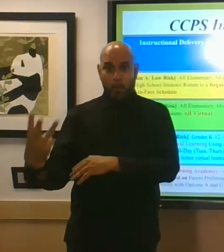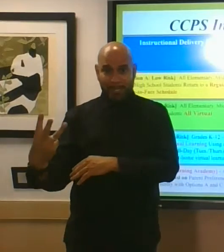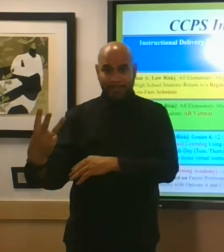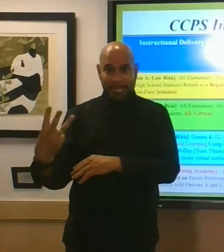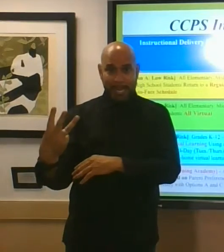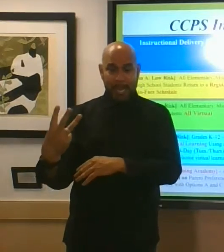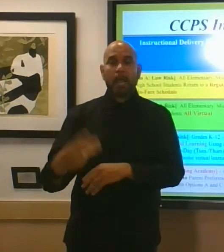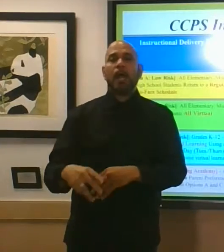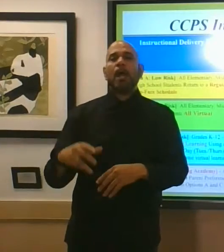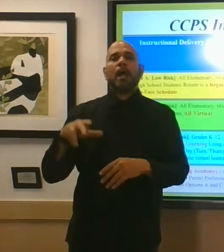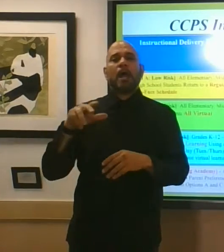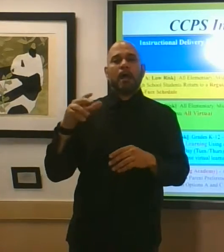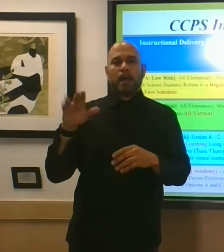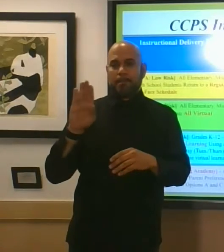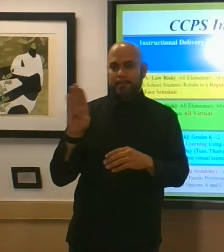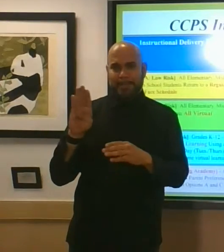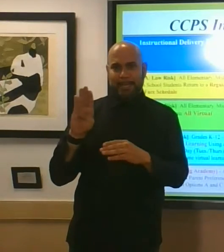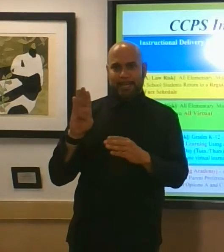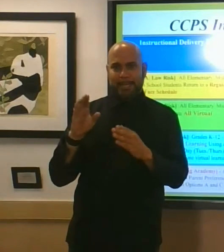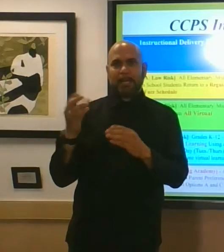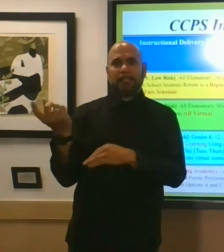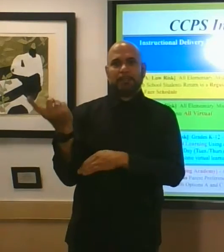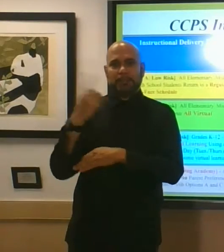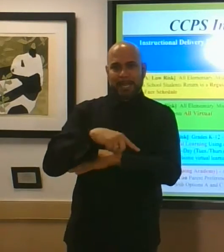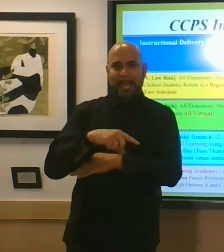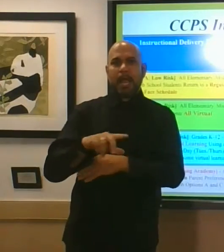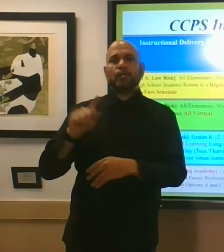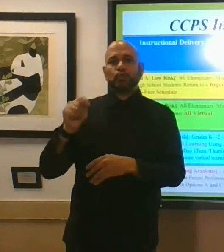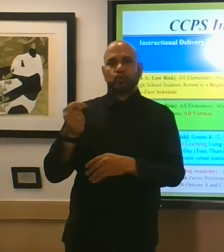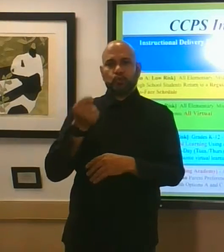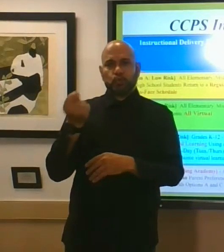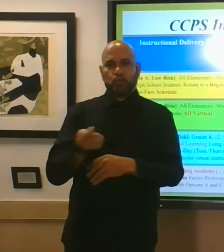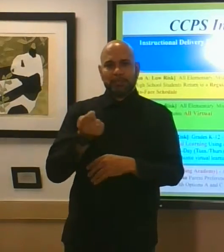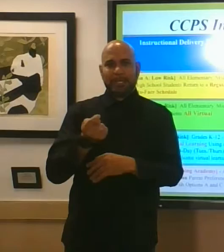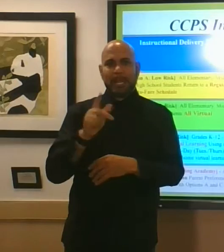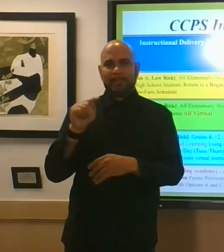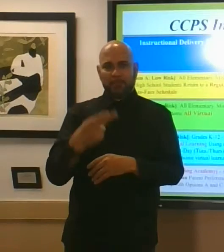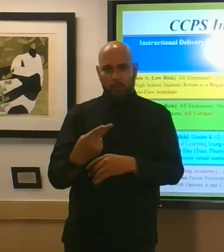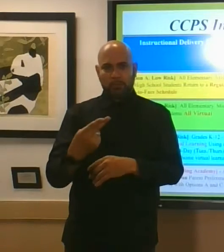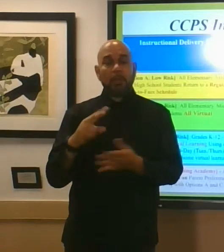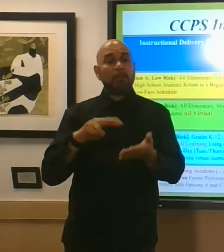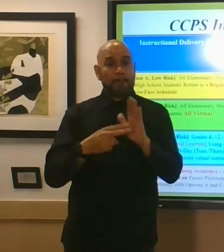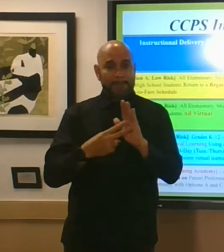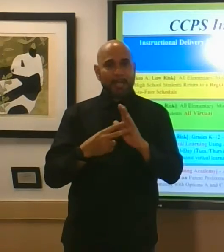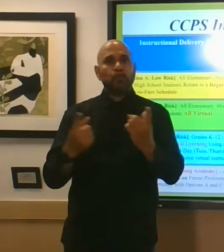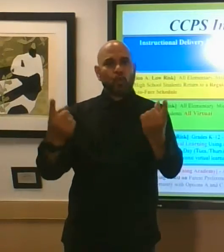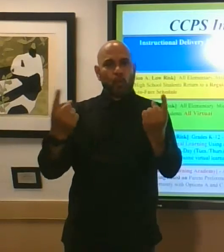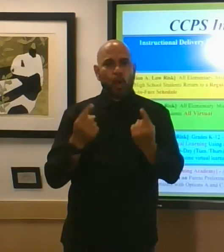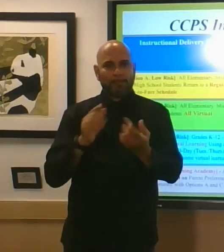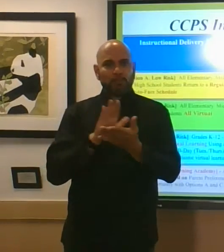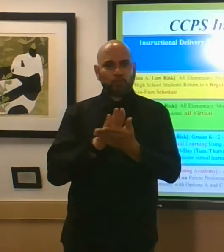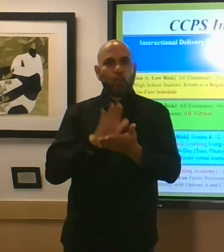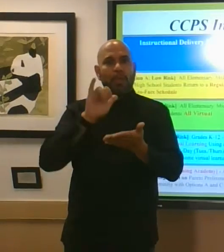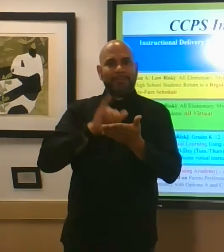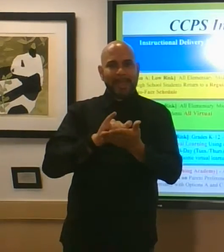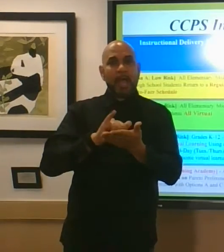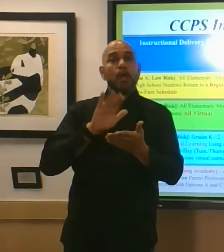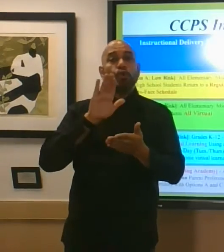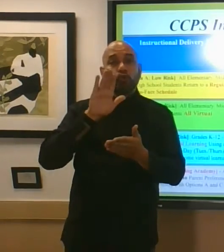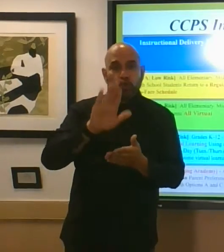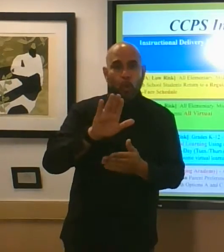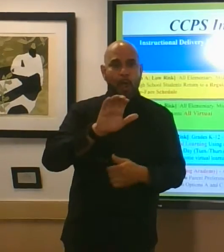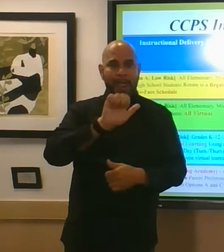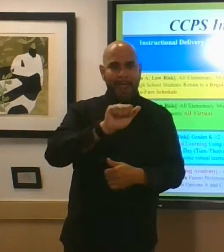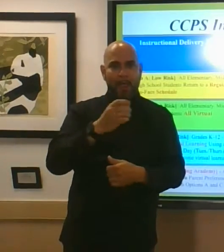day would come to school on monday wednesday students on b day would come on tuesday thursday and everyone will engage in virtual